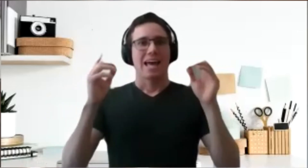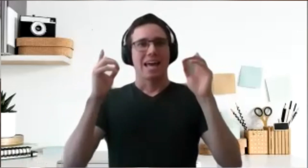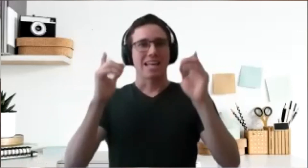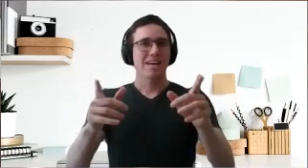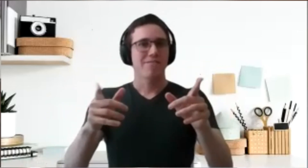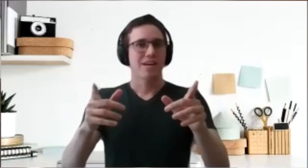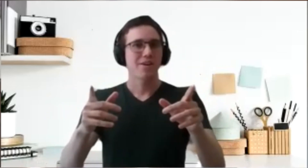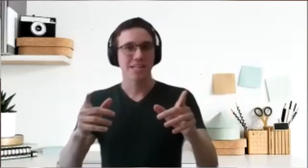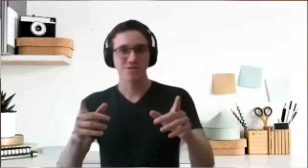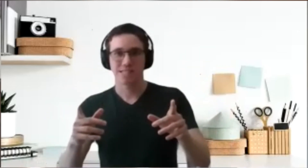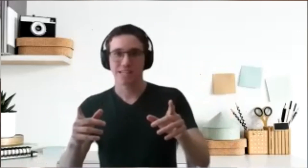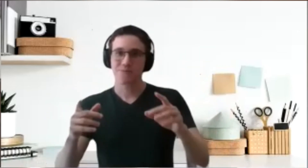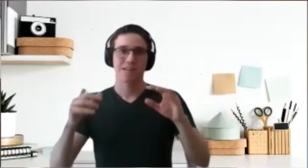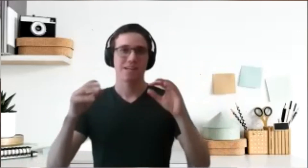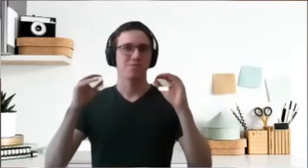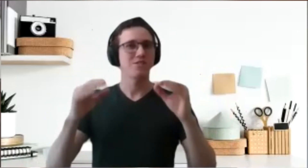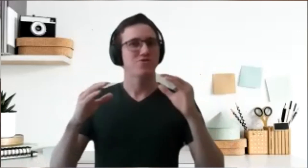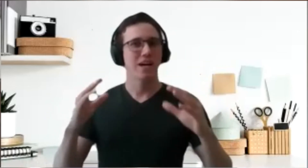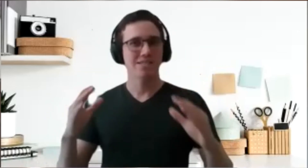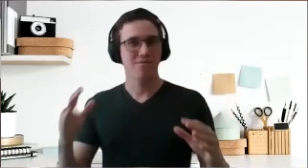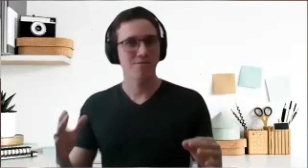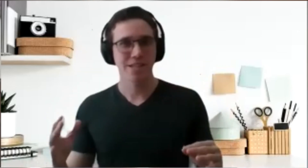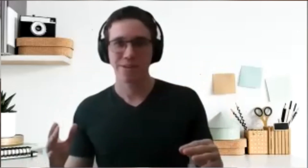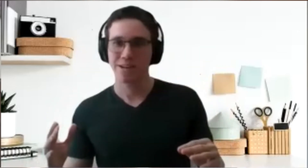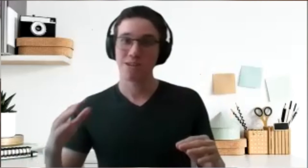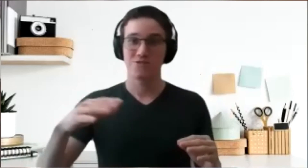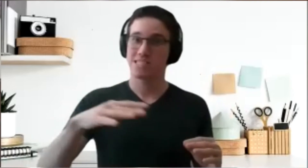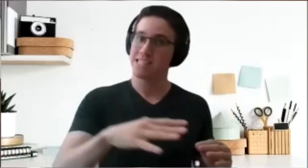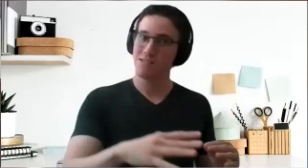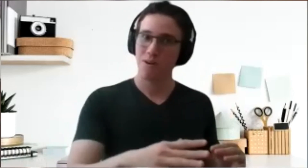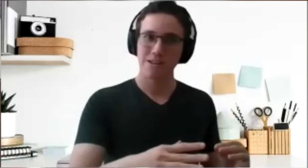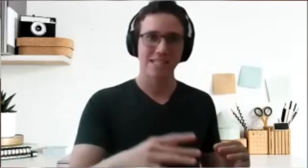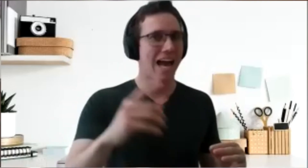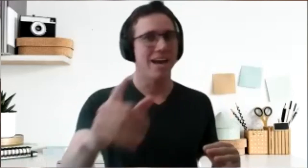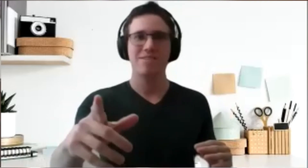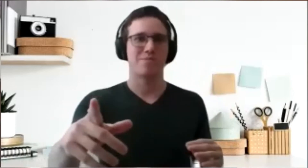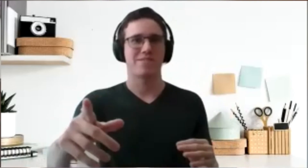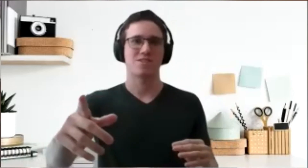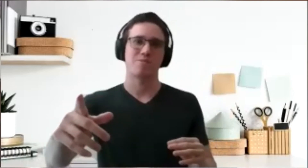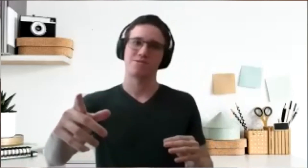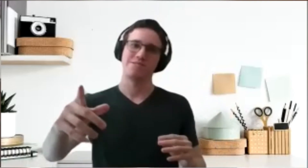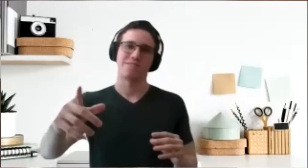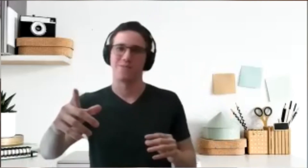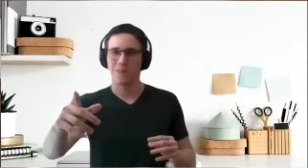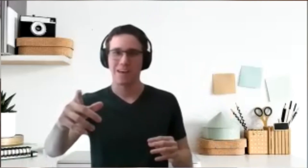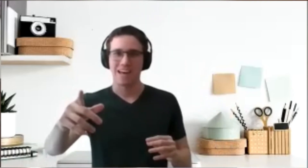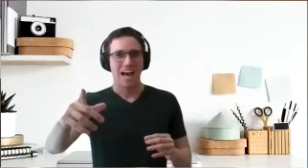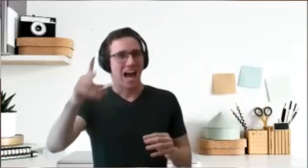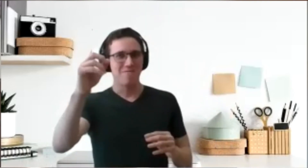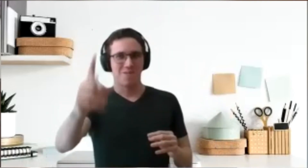And if you're interesting, you want to try some volunteering, want to test the waters, I have the perfect opportunity for you. I've